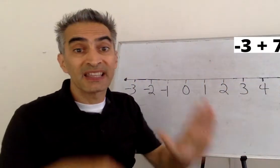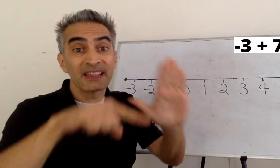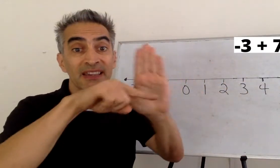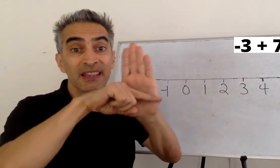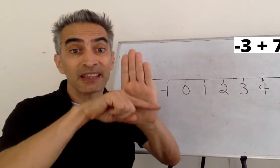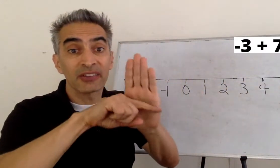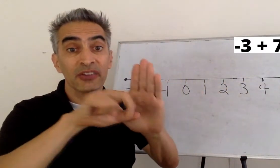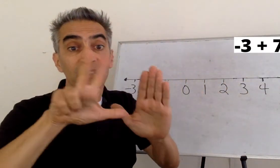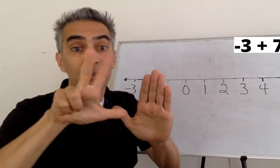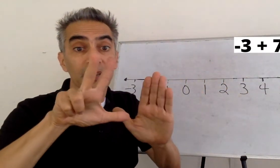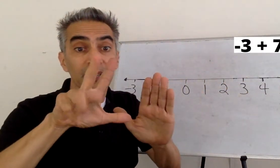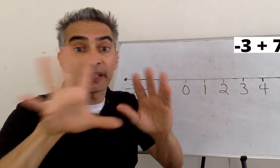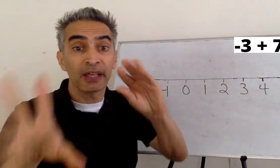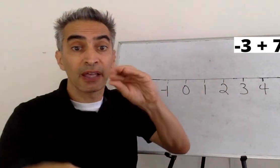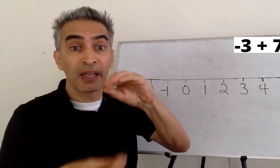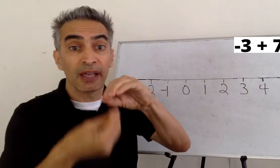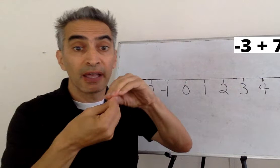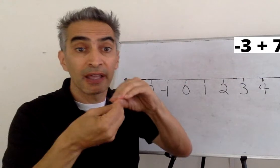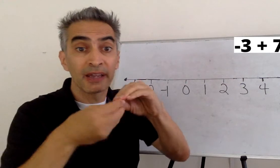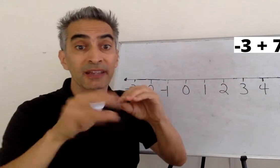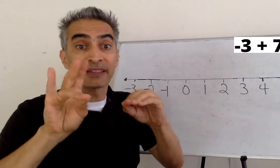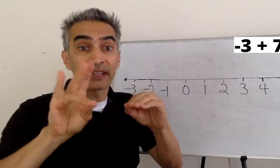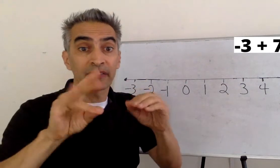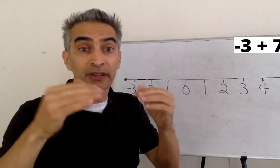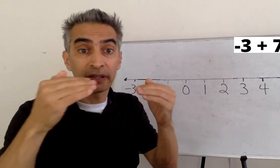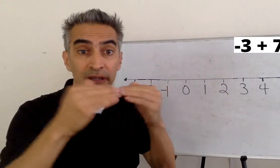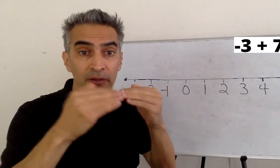What's negative 3 added to 7 equal?